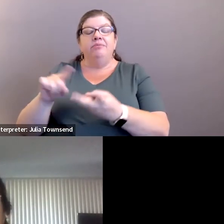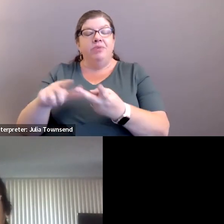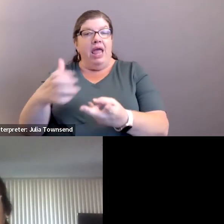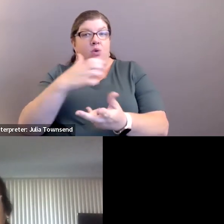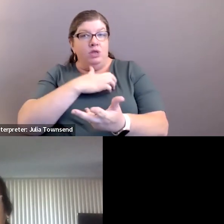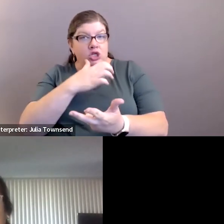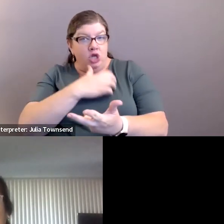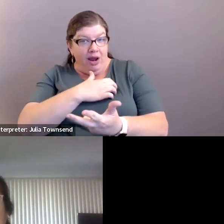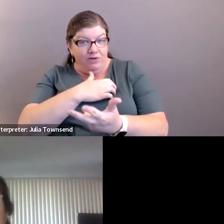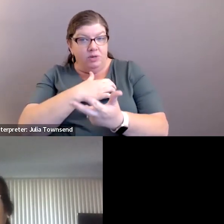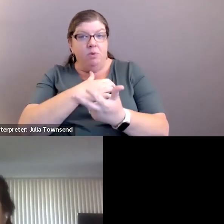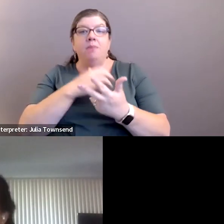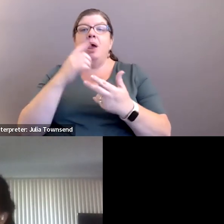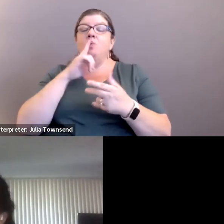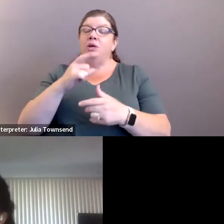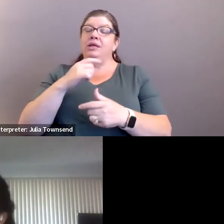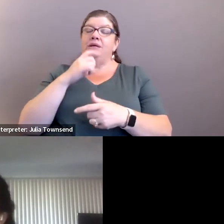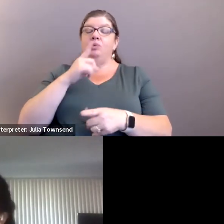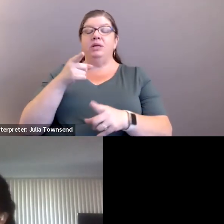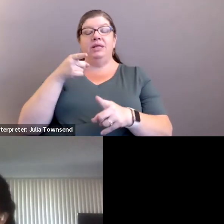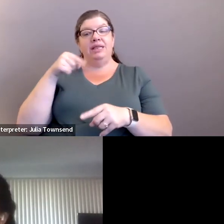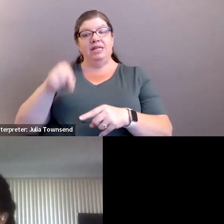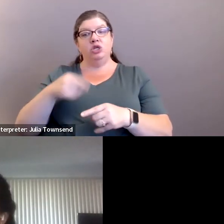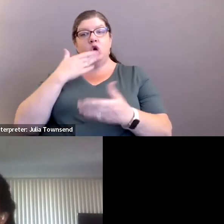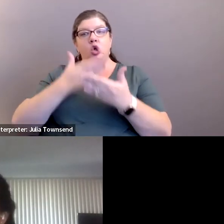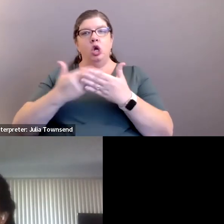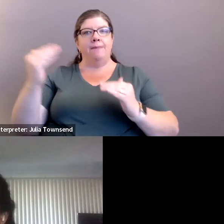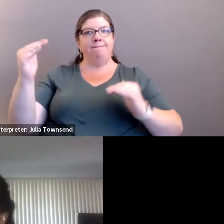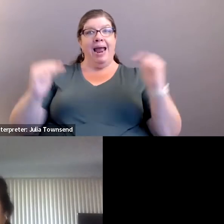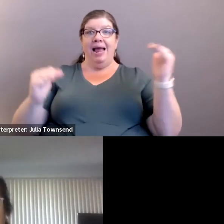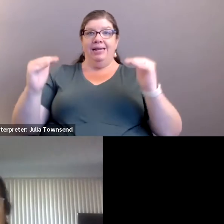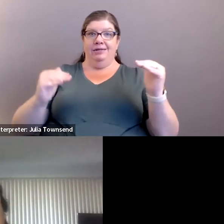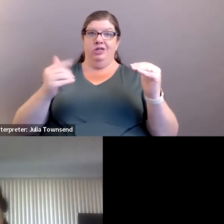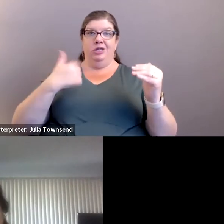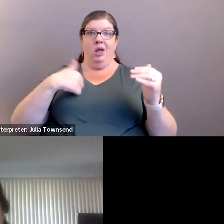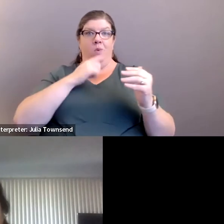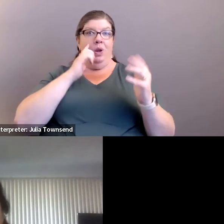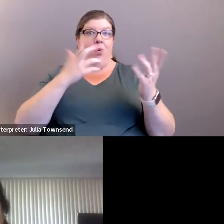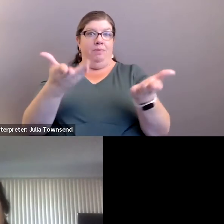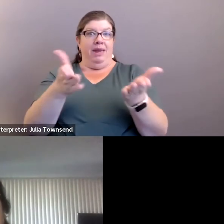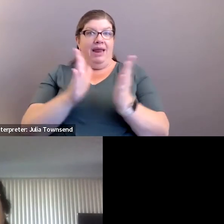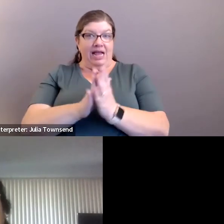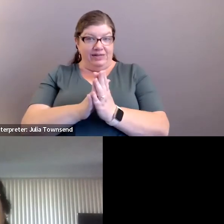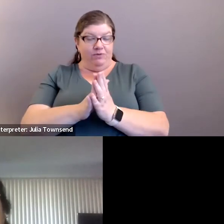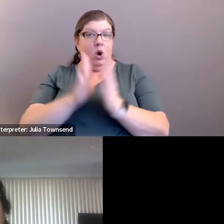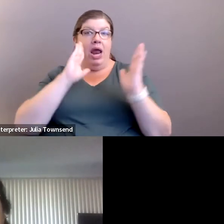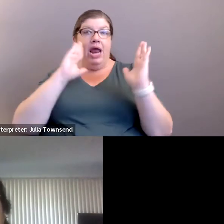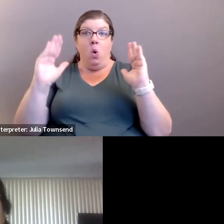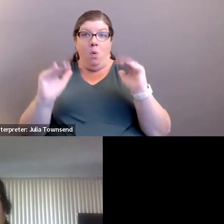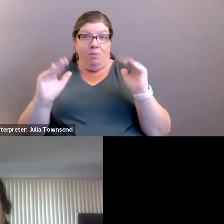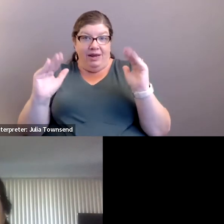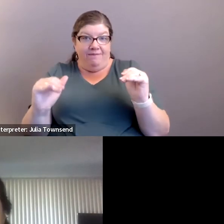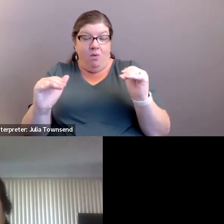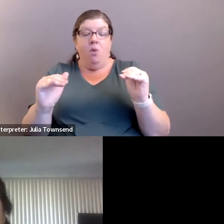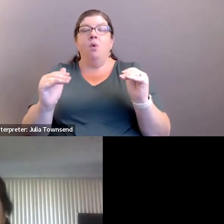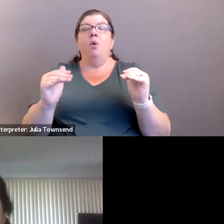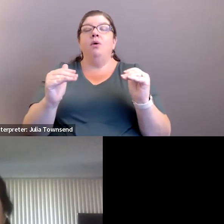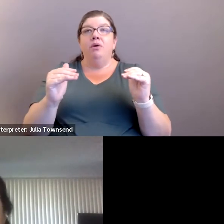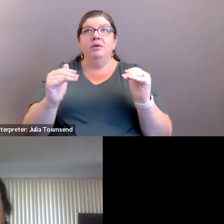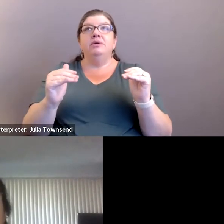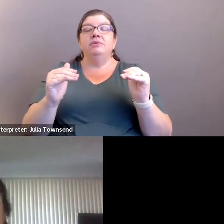department. I think it strikes the balance that we were being asked for and hoping for, so that